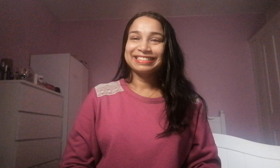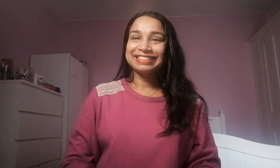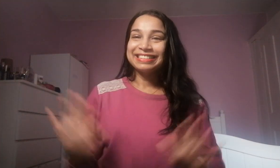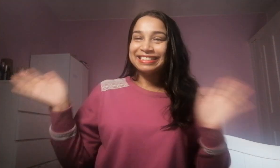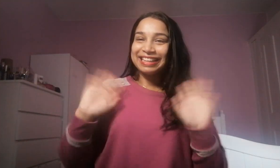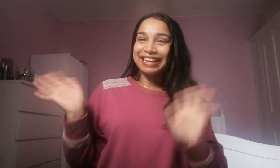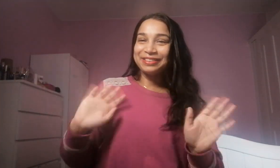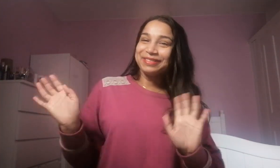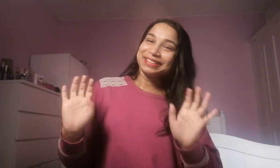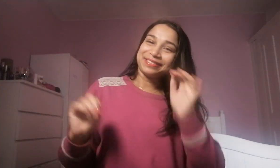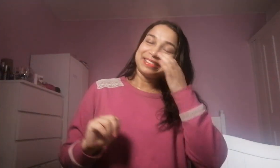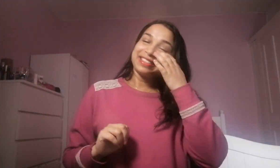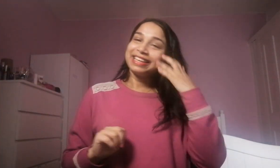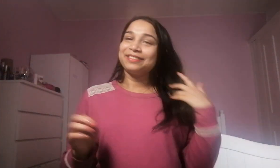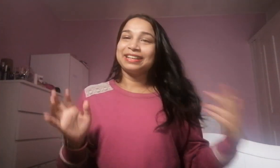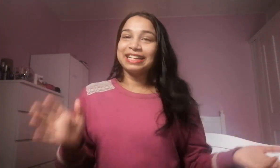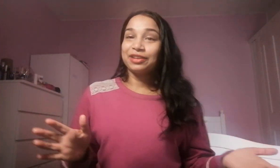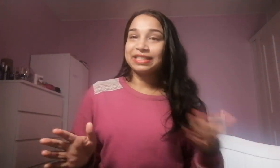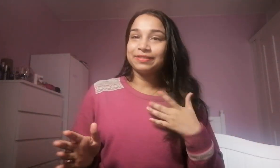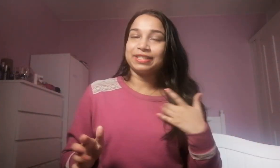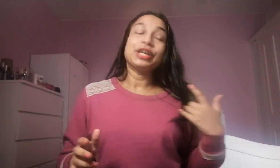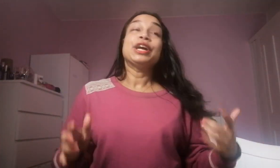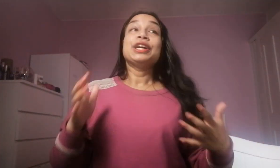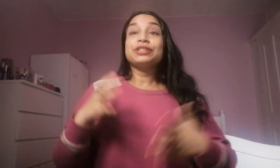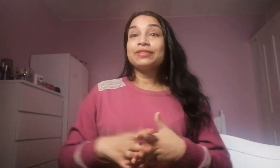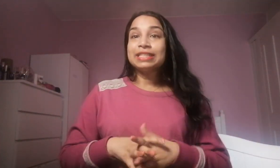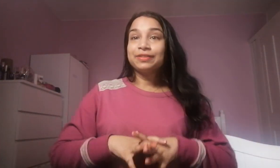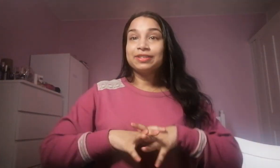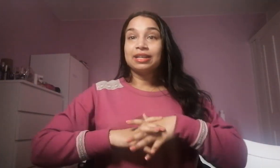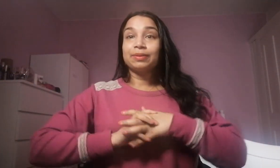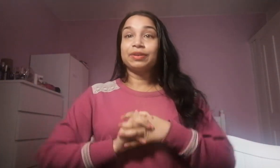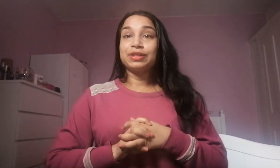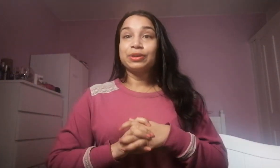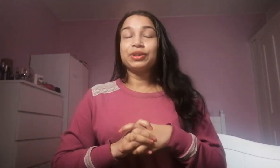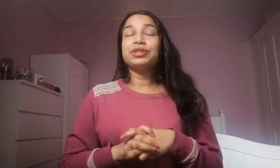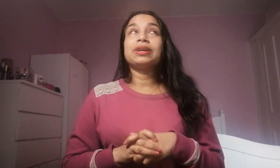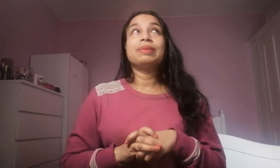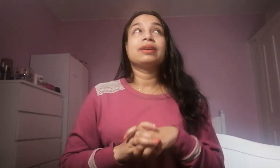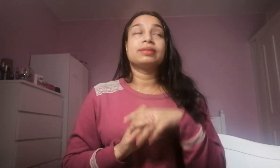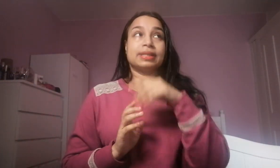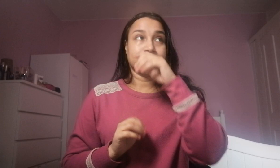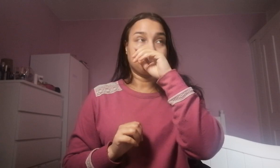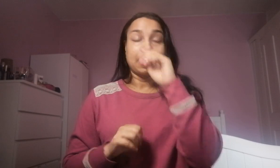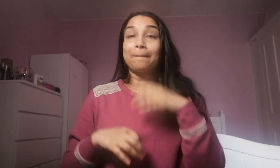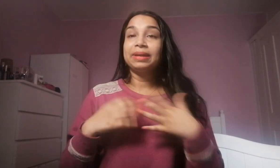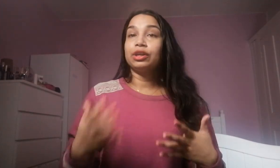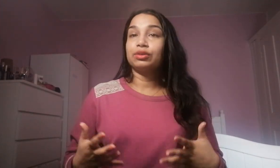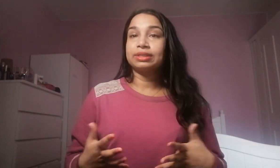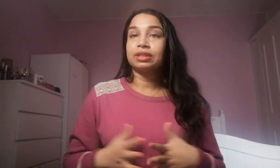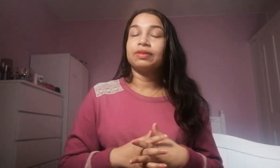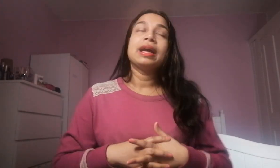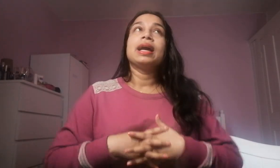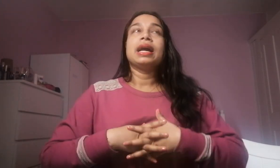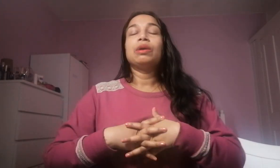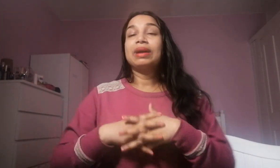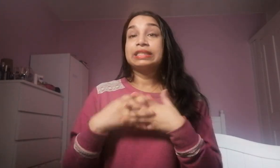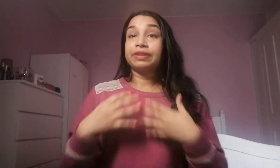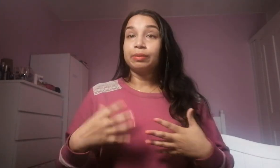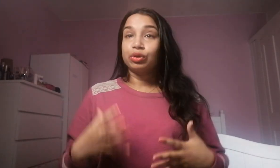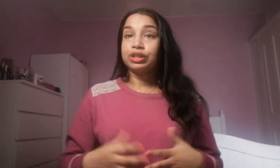hi welcome thank you for clicking on this video so in this video I'm going to talk to you about being yourself and why it's very important